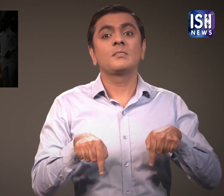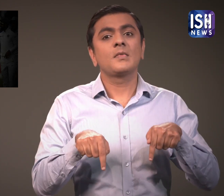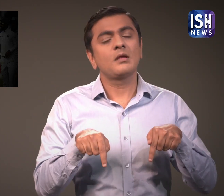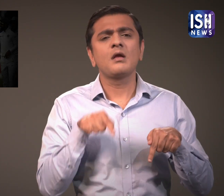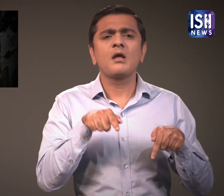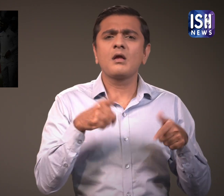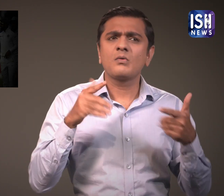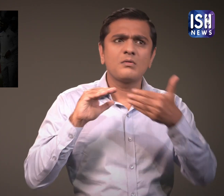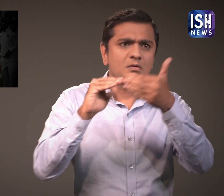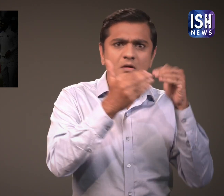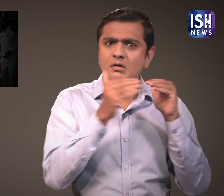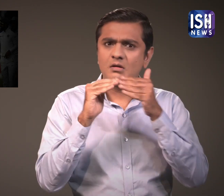it.